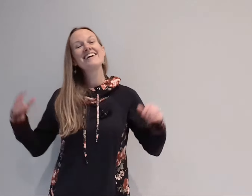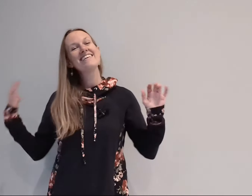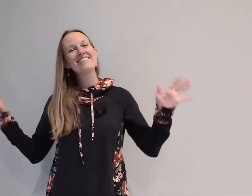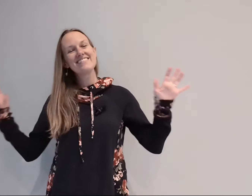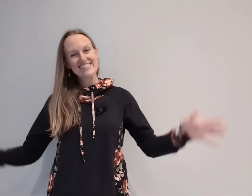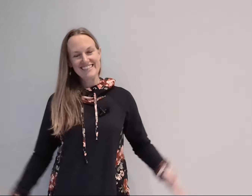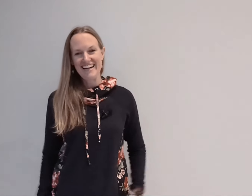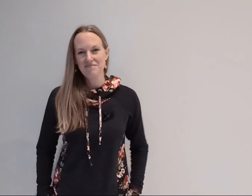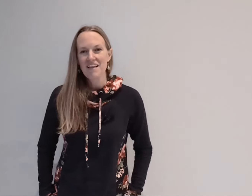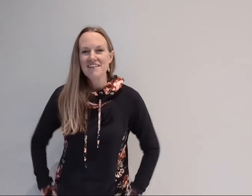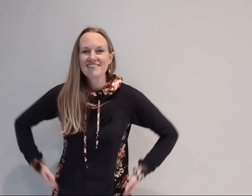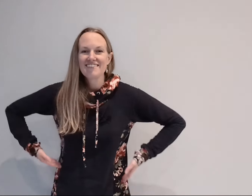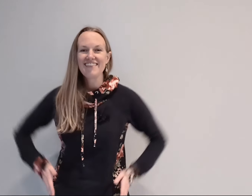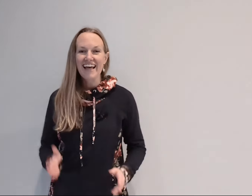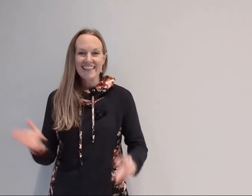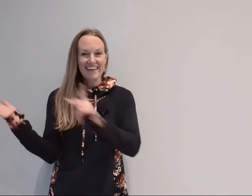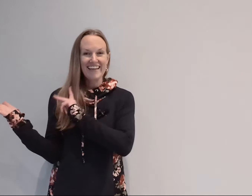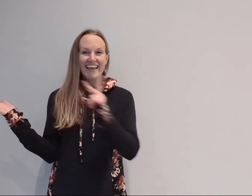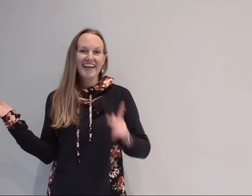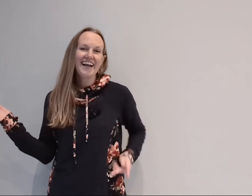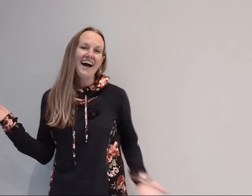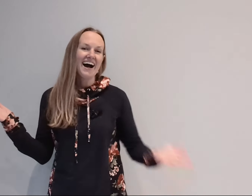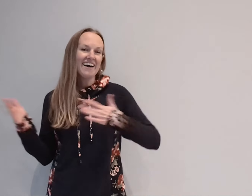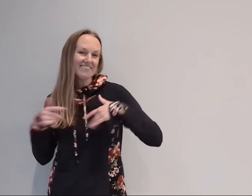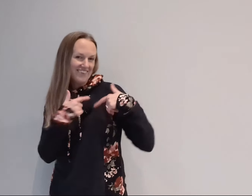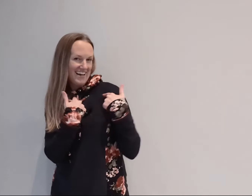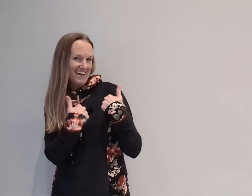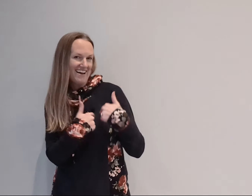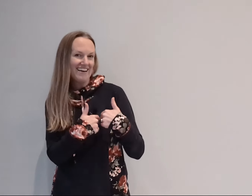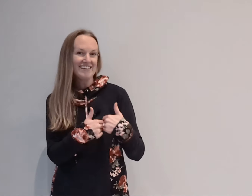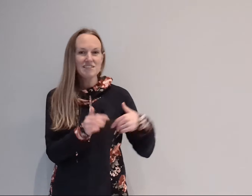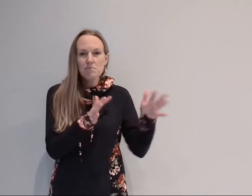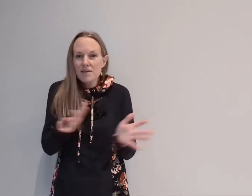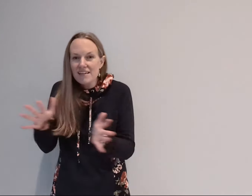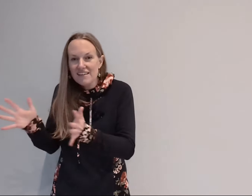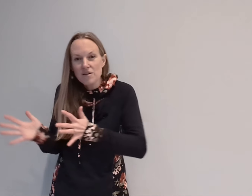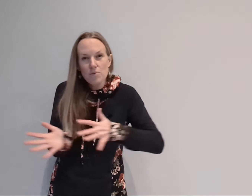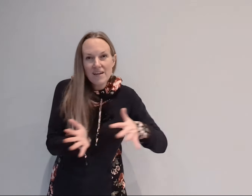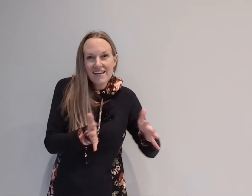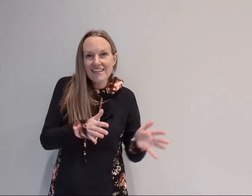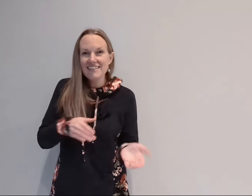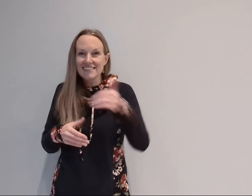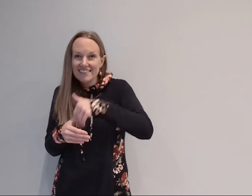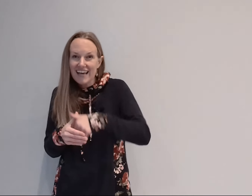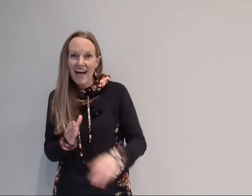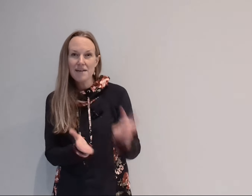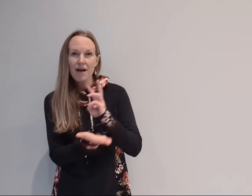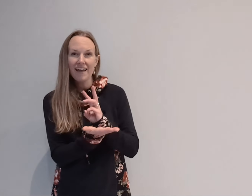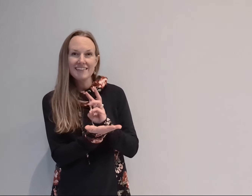try it one more time so let the king of my heart heart be the wind inside my